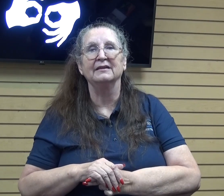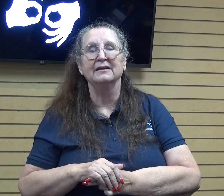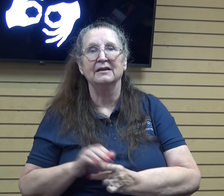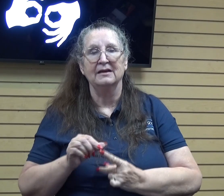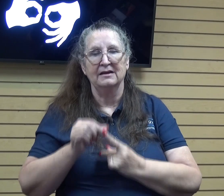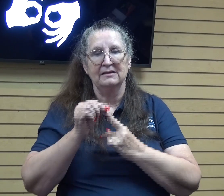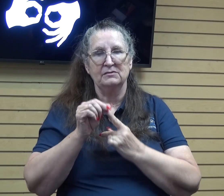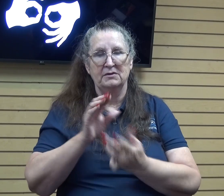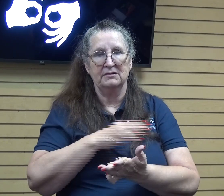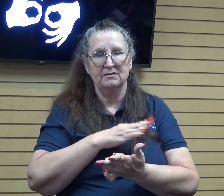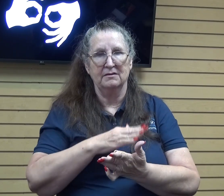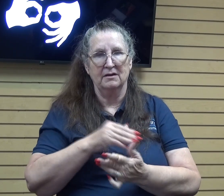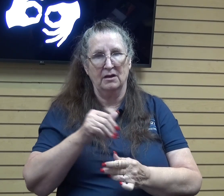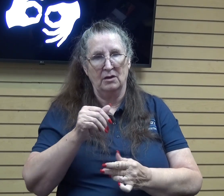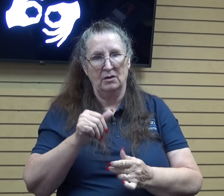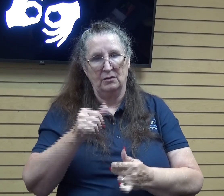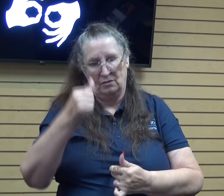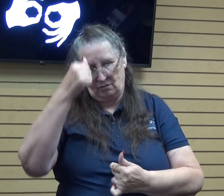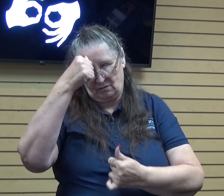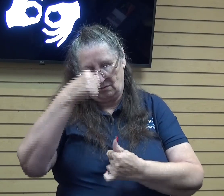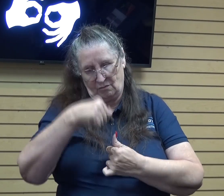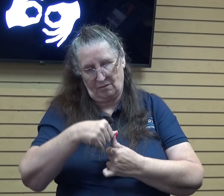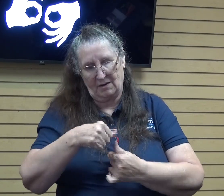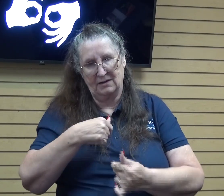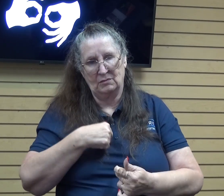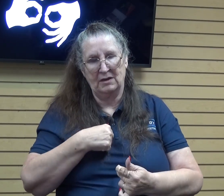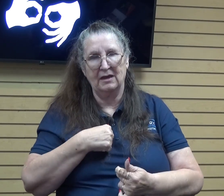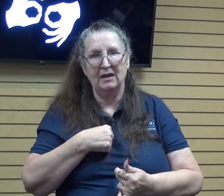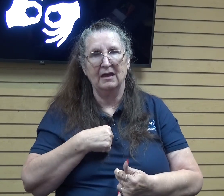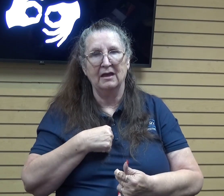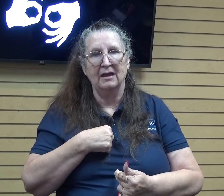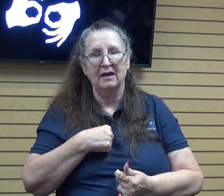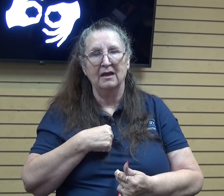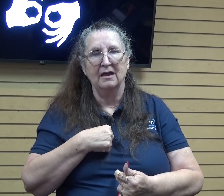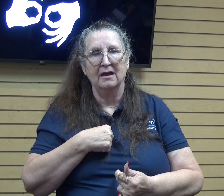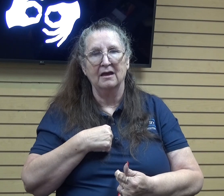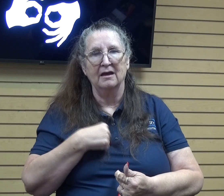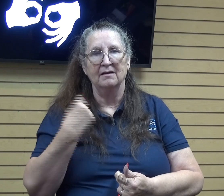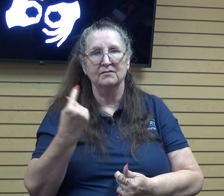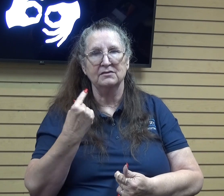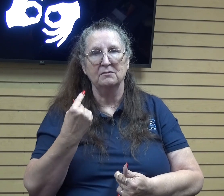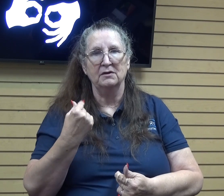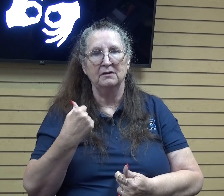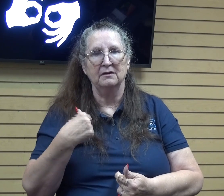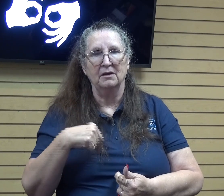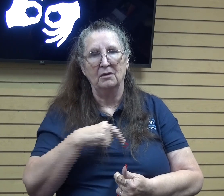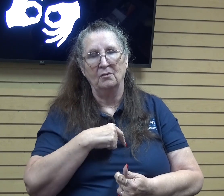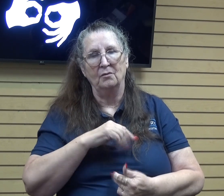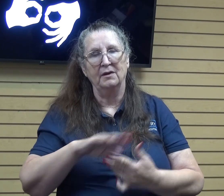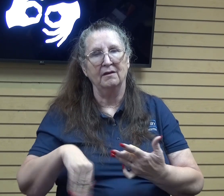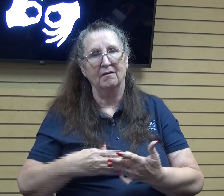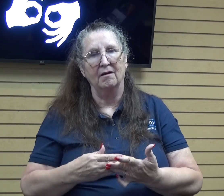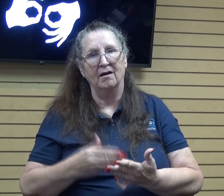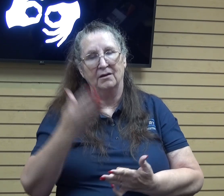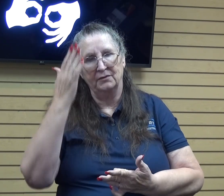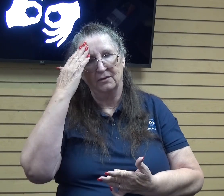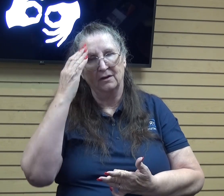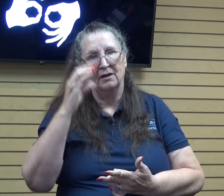because remind me of someone that we probably all of you knew and loved which is Chris Culver which